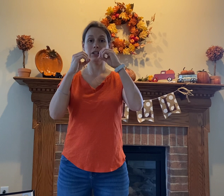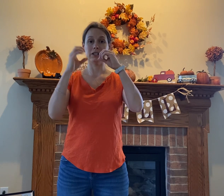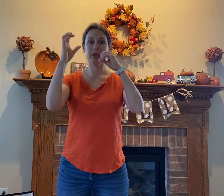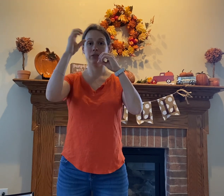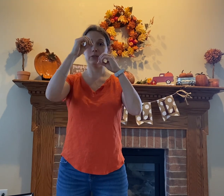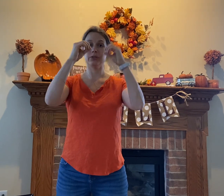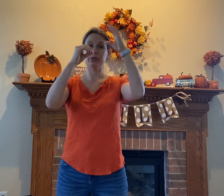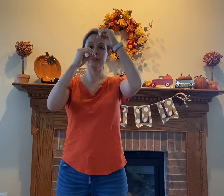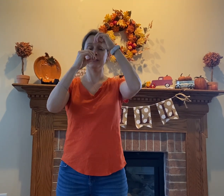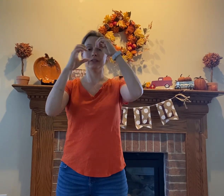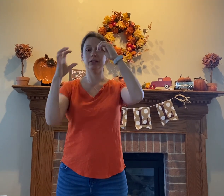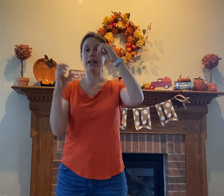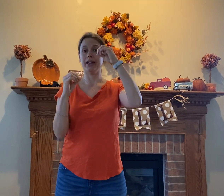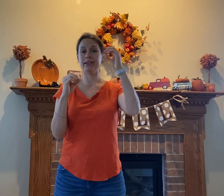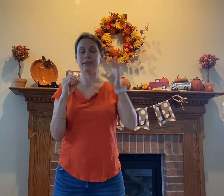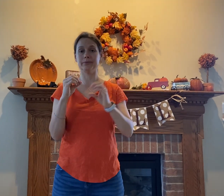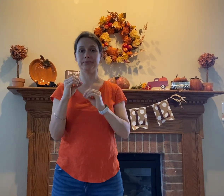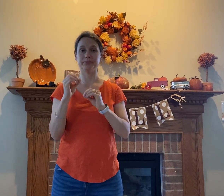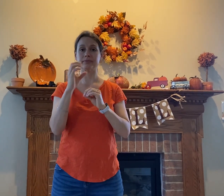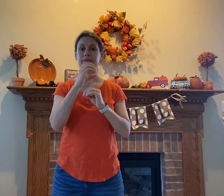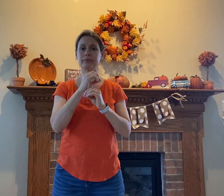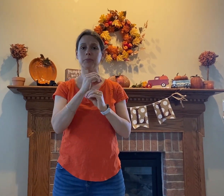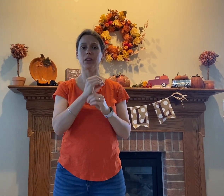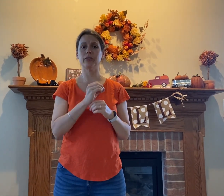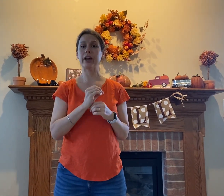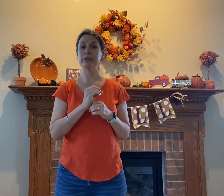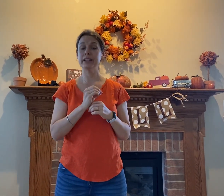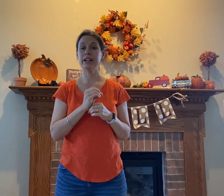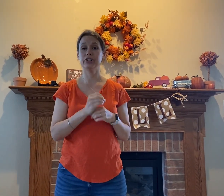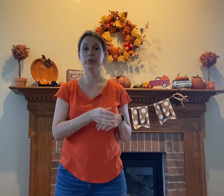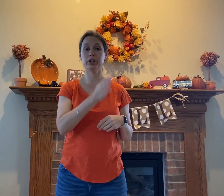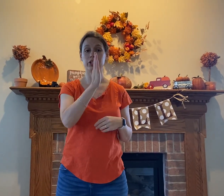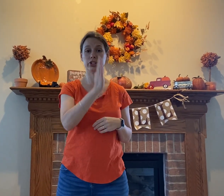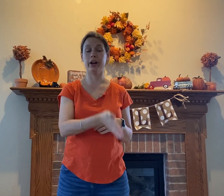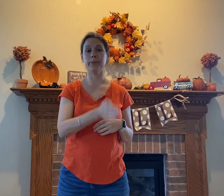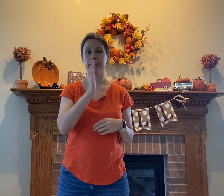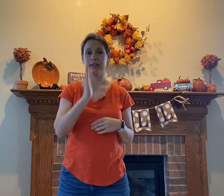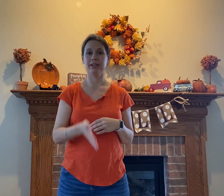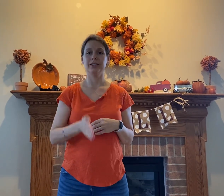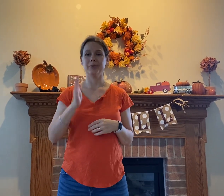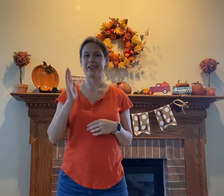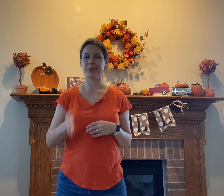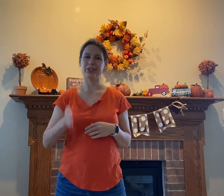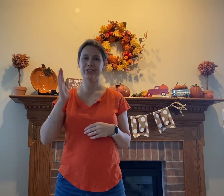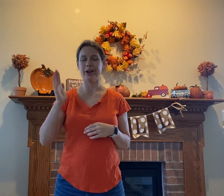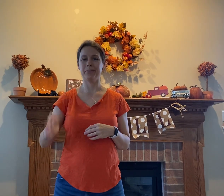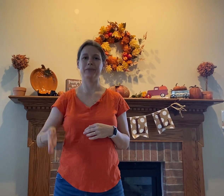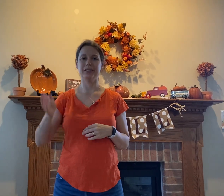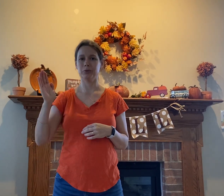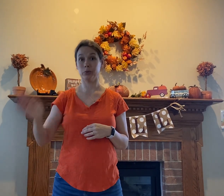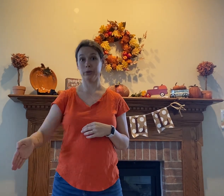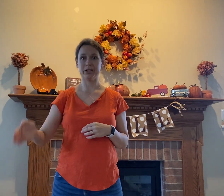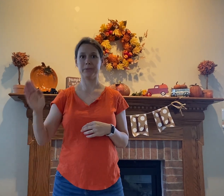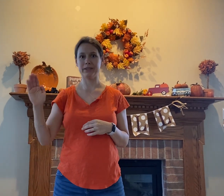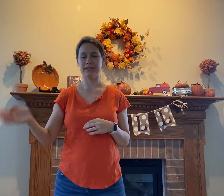just make little circles and little eggs fragmentation we're gonna chop and like we're gonna chop little worm into pieces